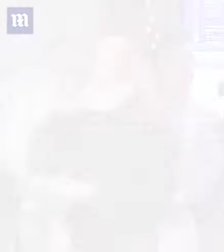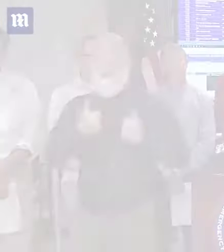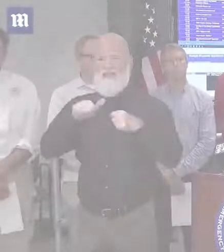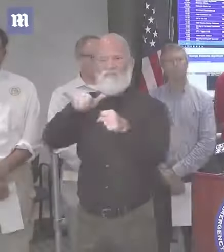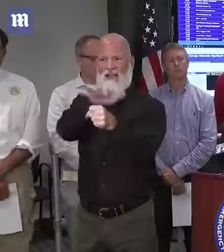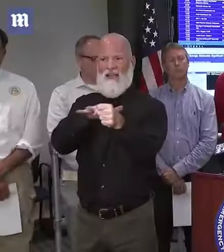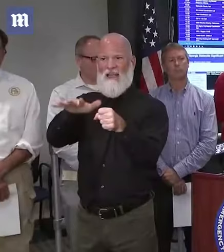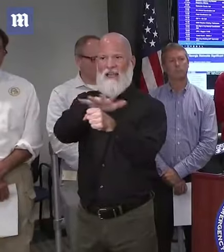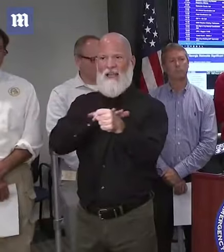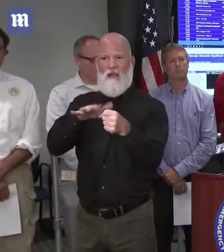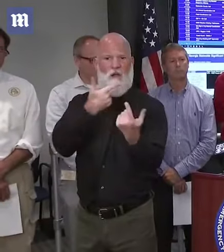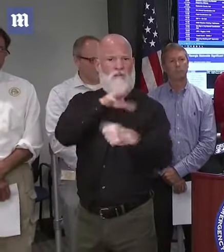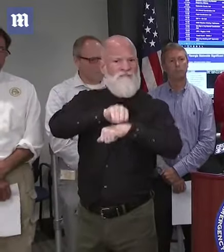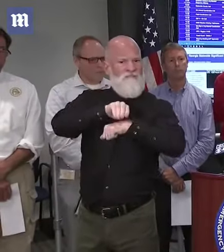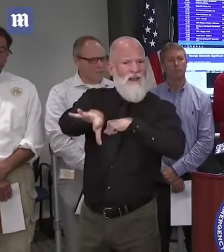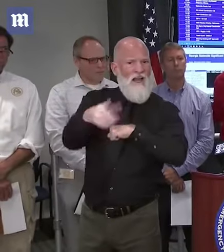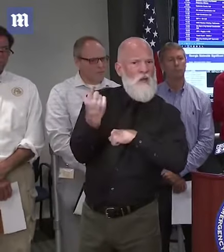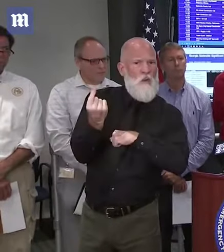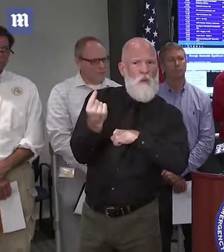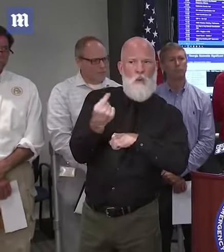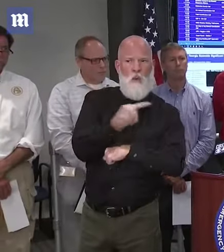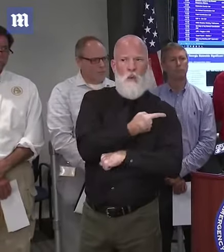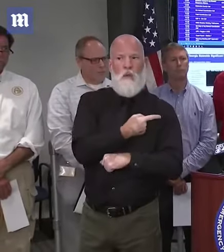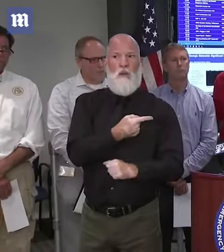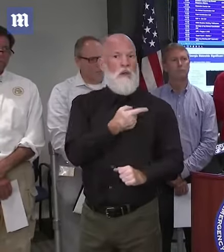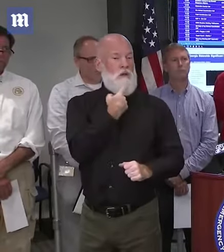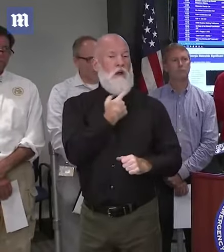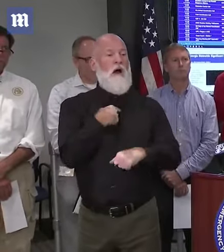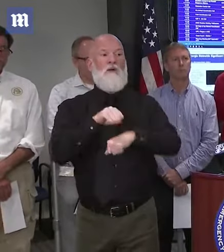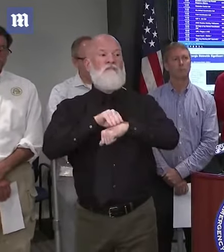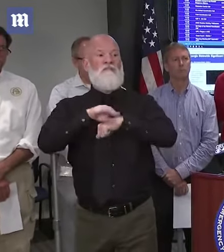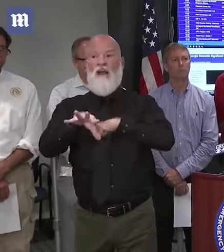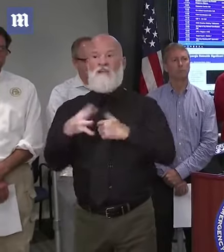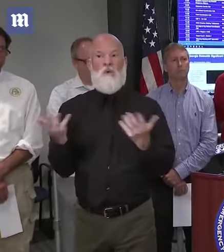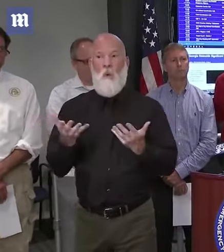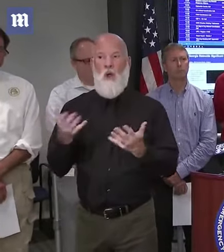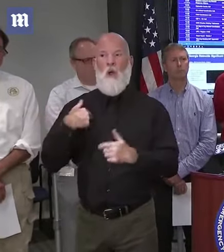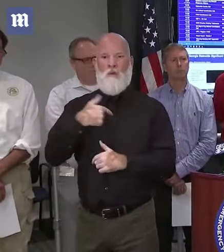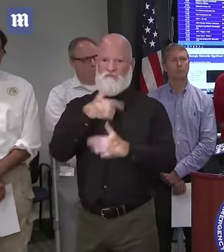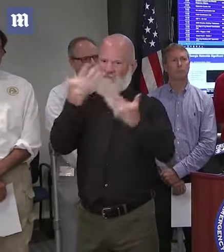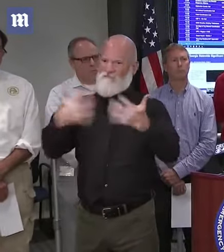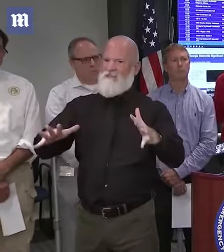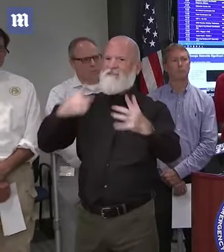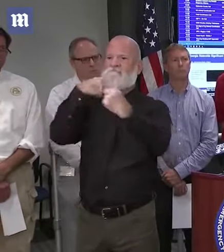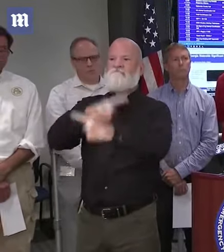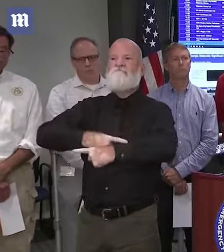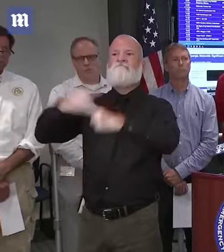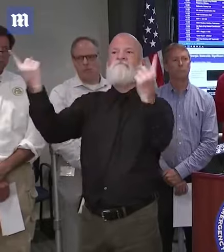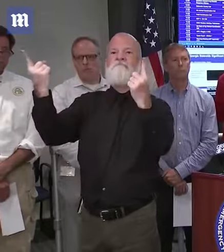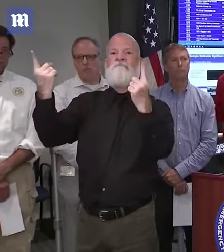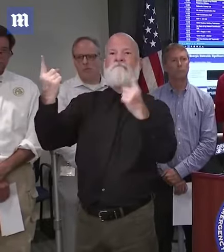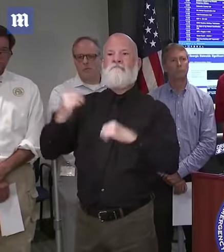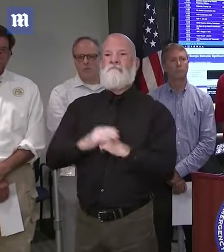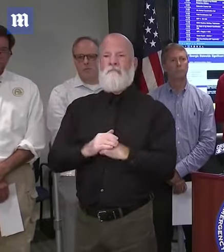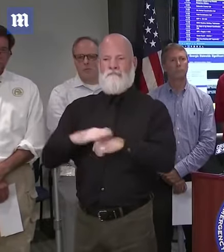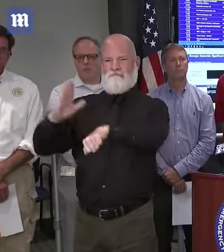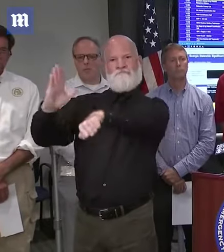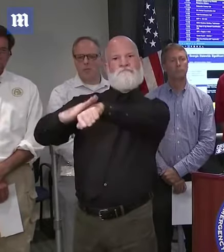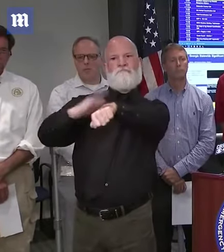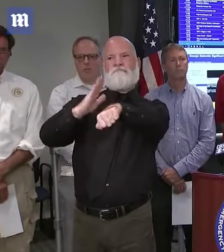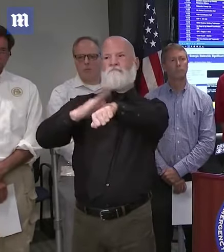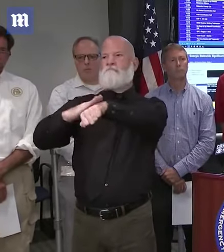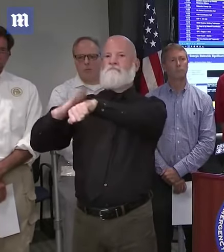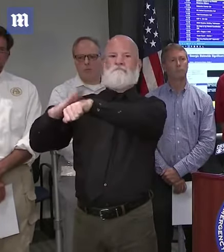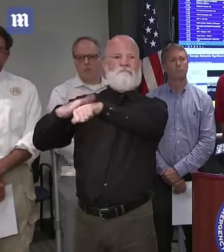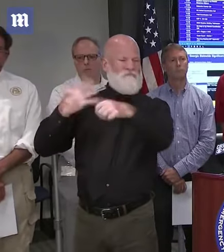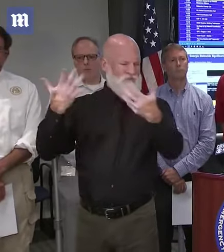the rain. Well, the advice that we have is the fact that we have declared this as a weather emergency and a declaration that is